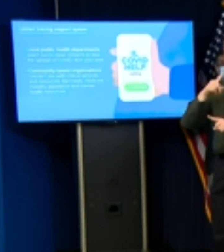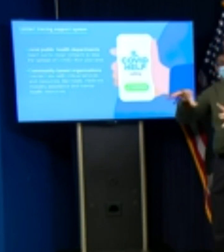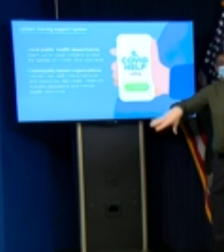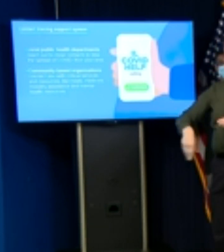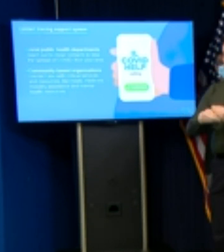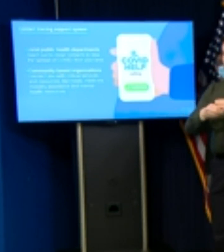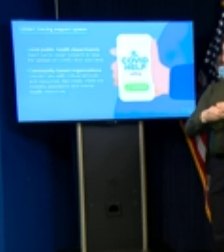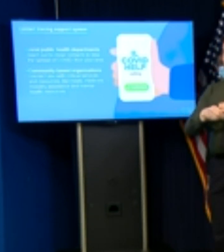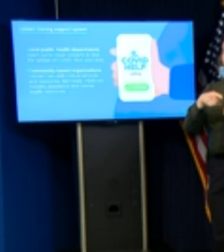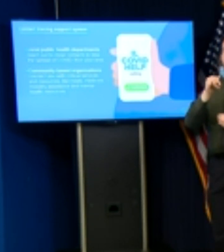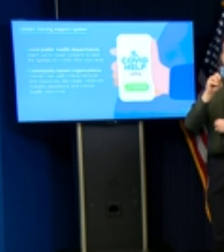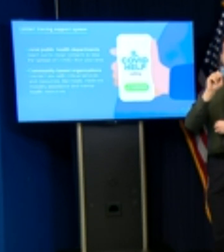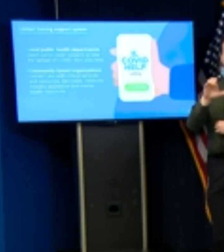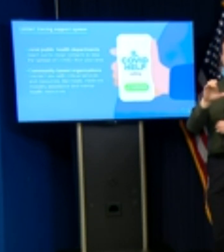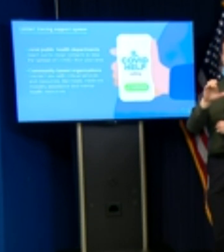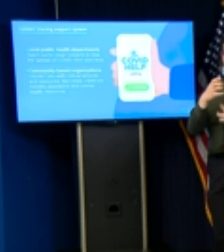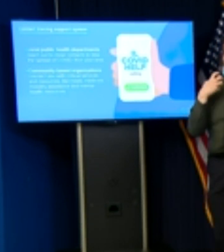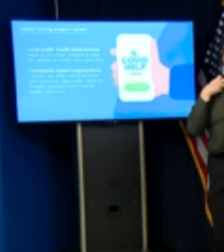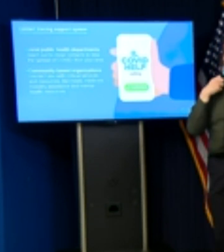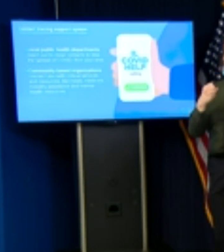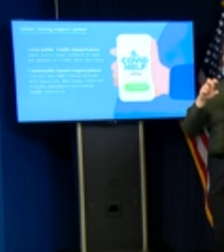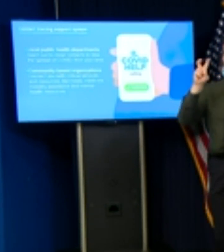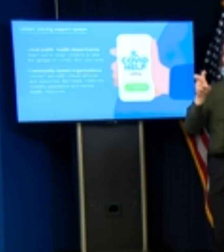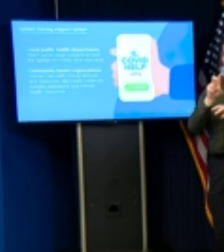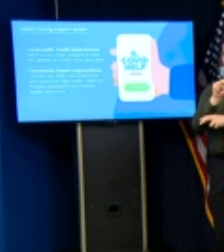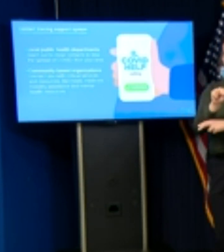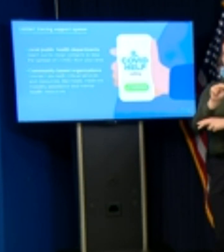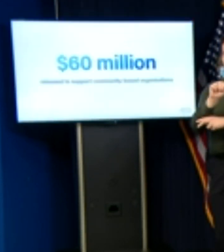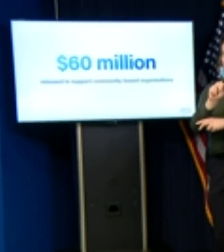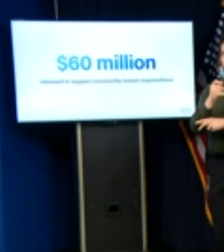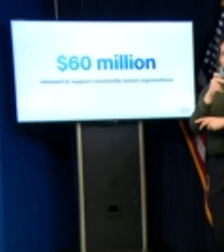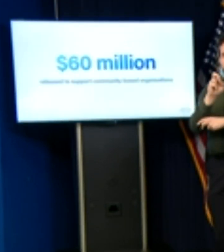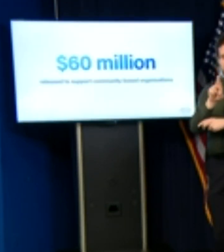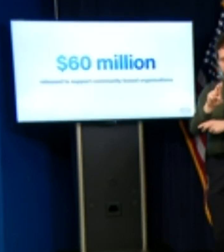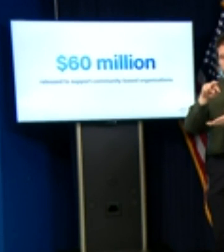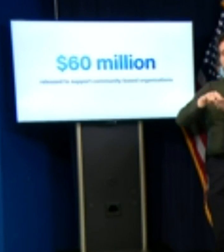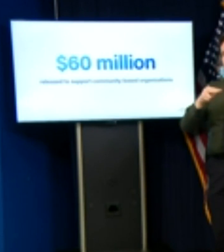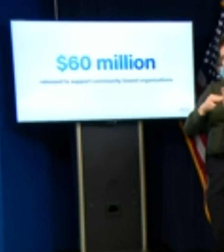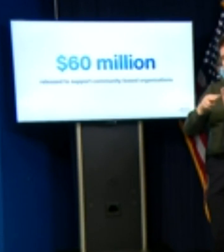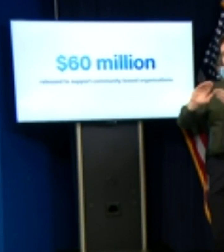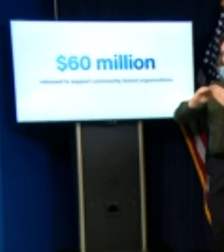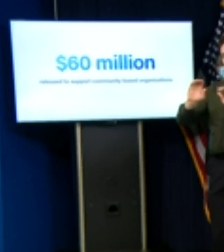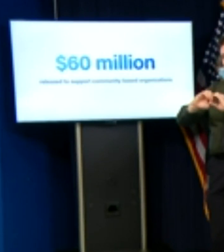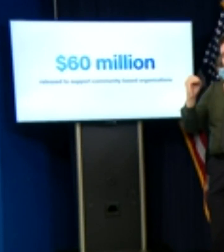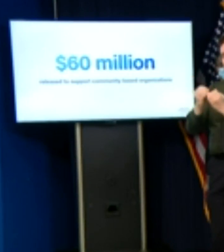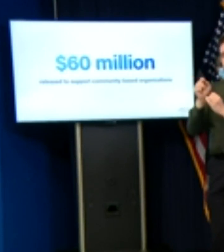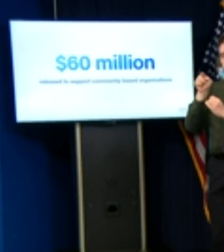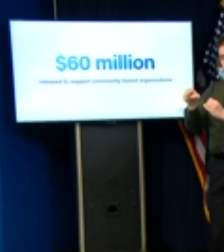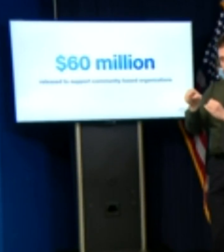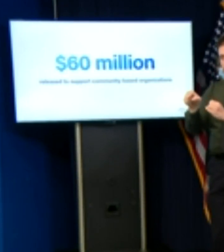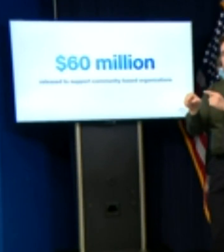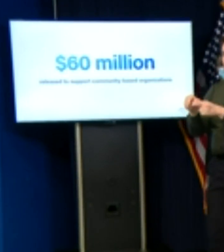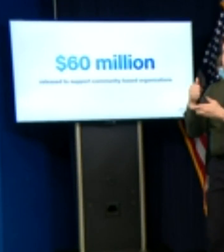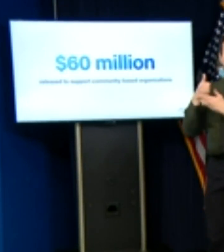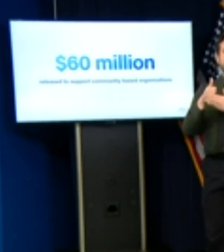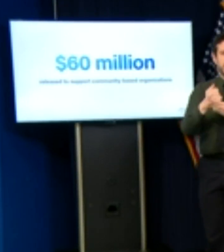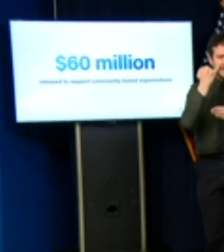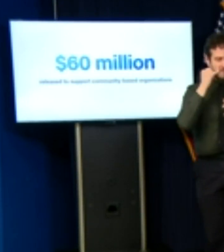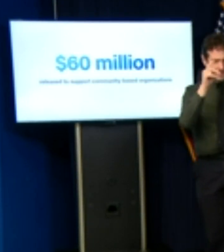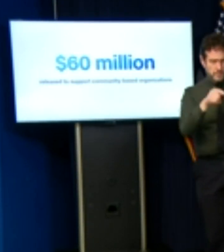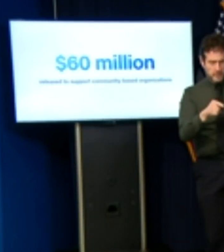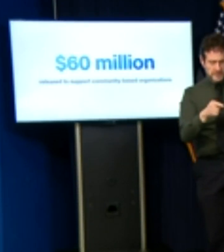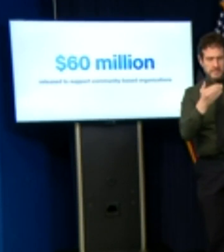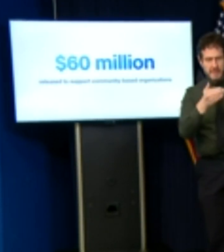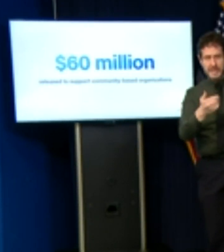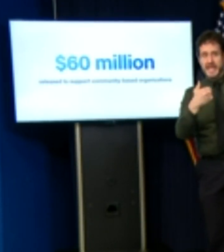navigators community-based organizations tasked with connecting those who are infected or exposed to